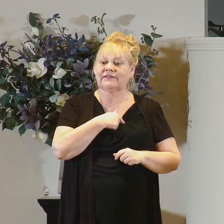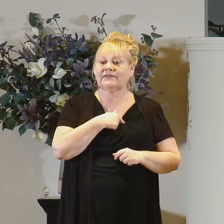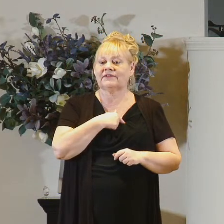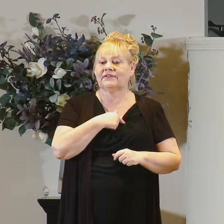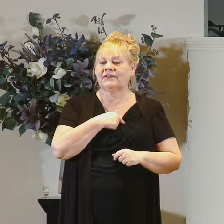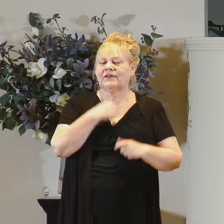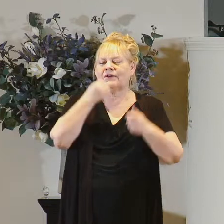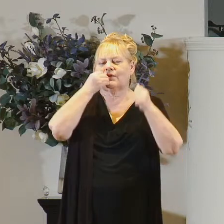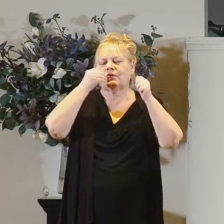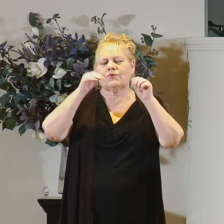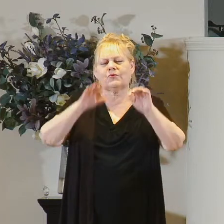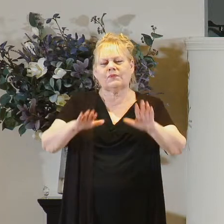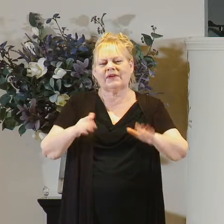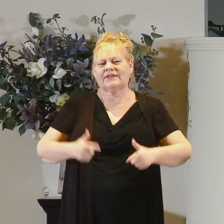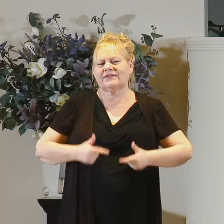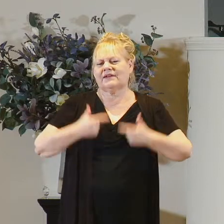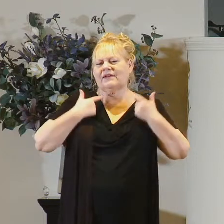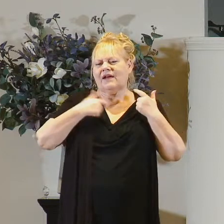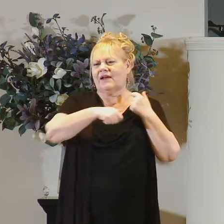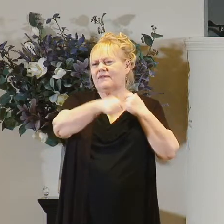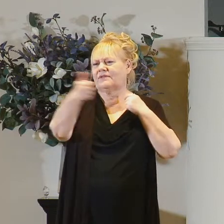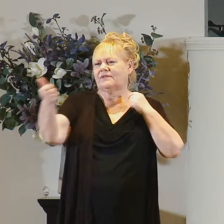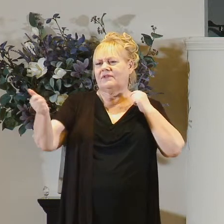to bless the lives of other people